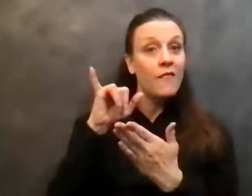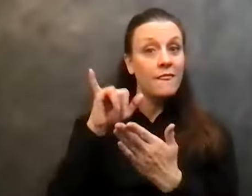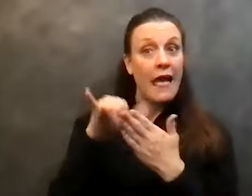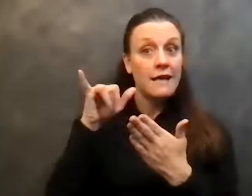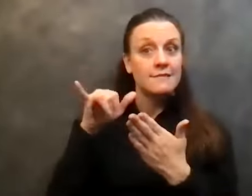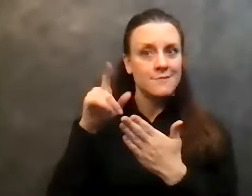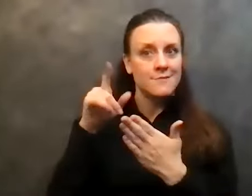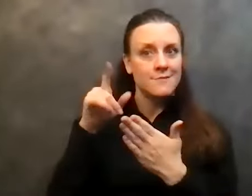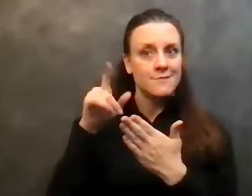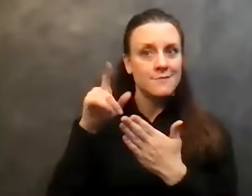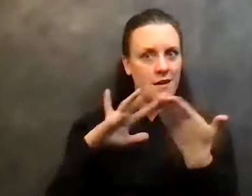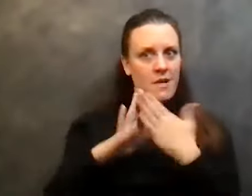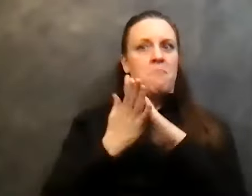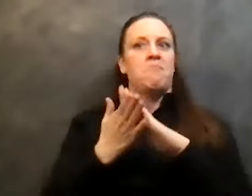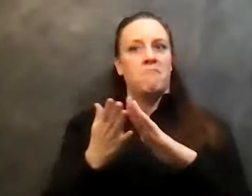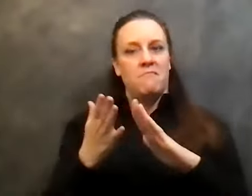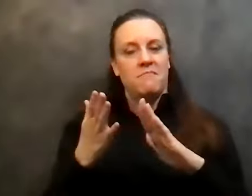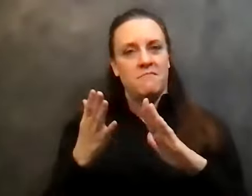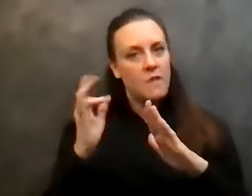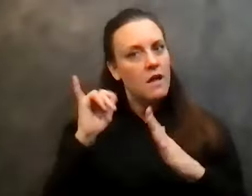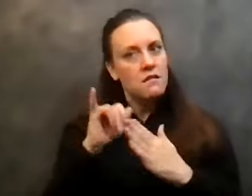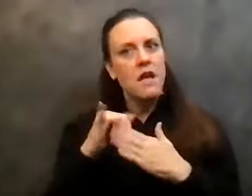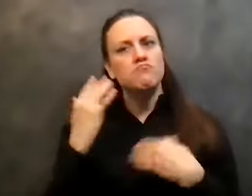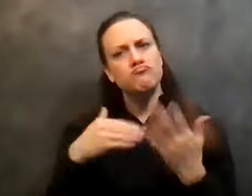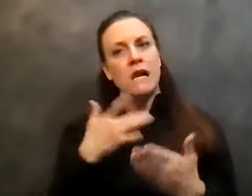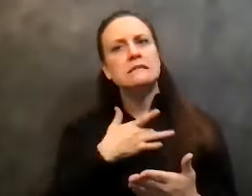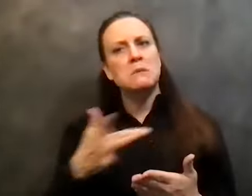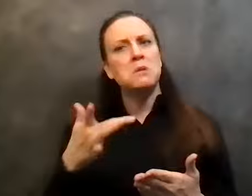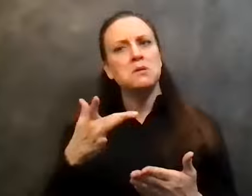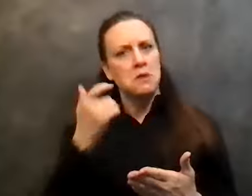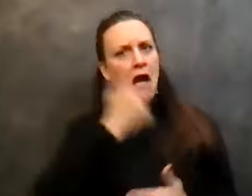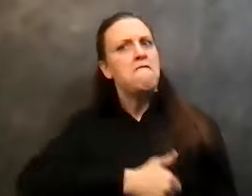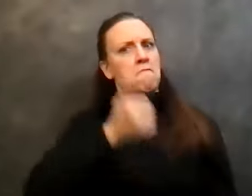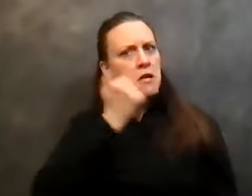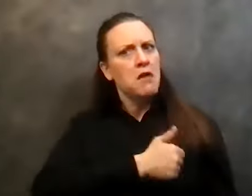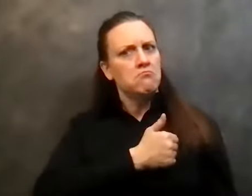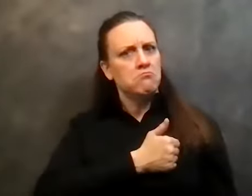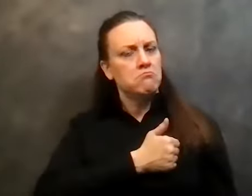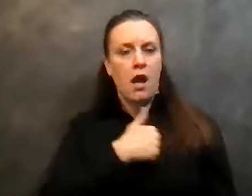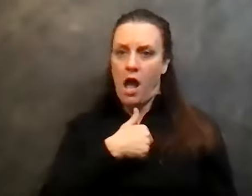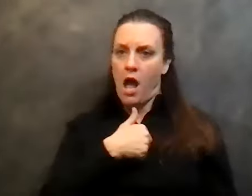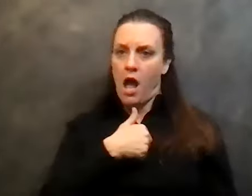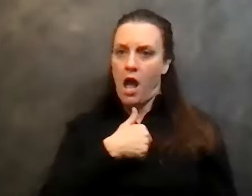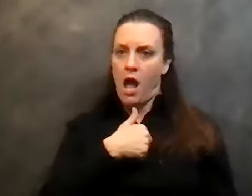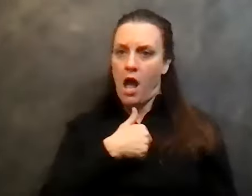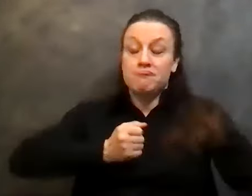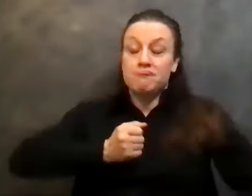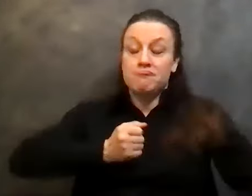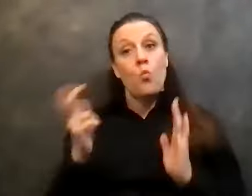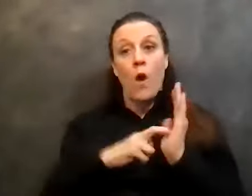it ended up. And, and this would be a typical day. I would come to in the morning wearing the clothes that